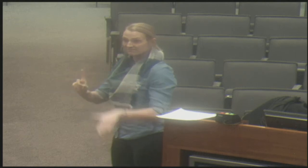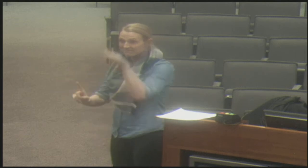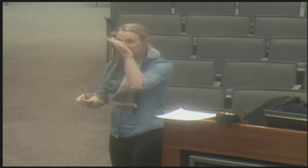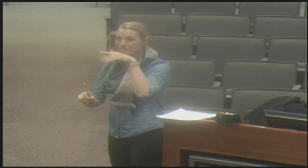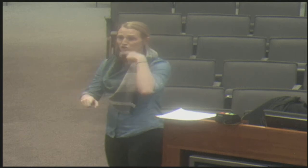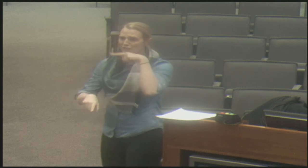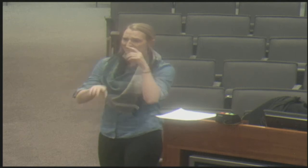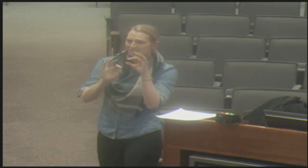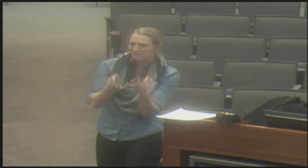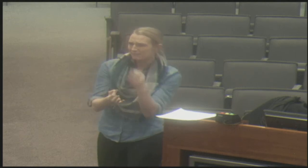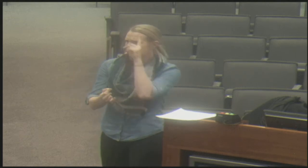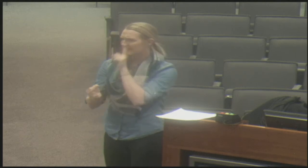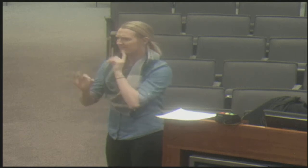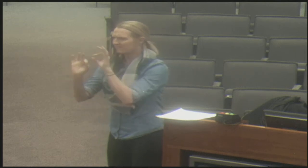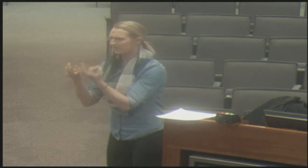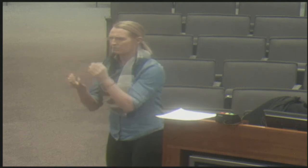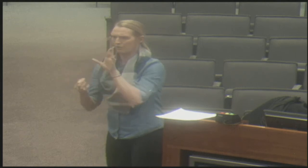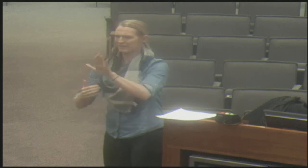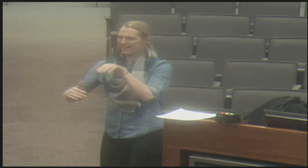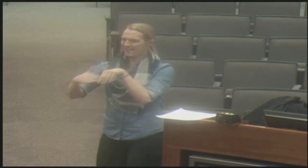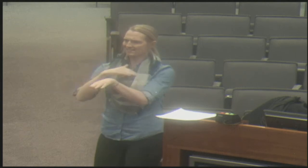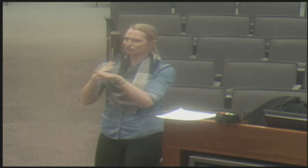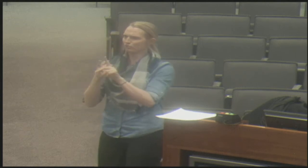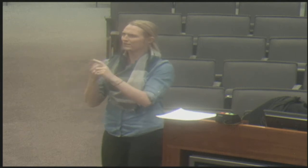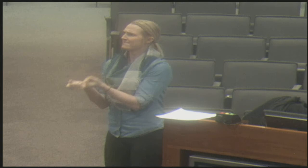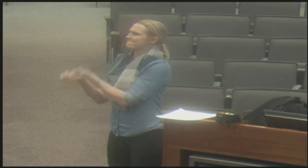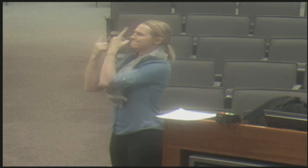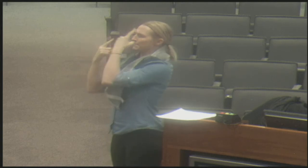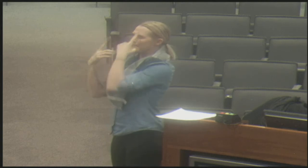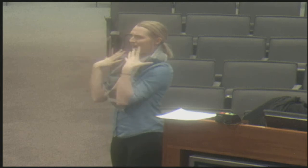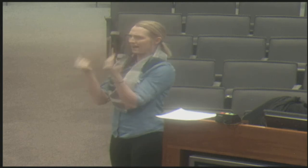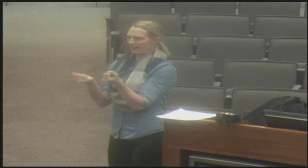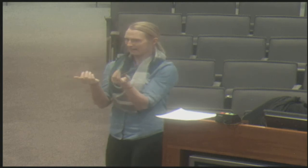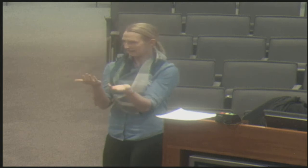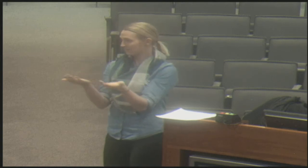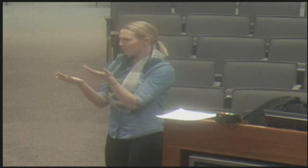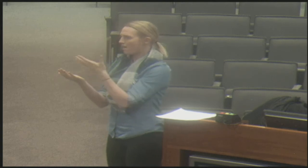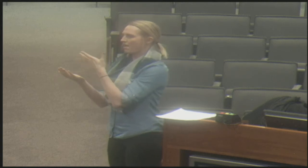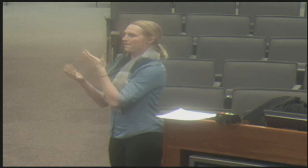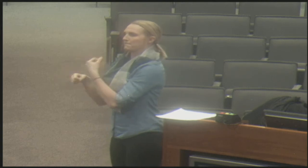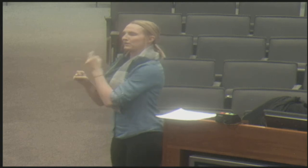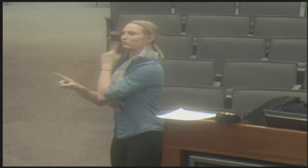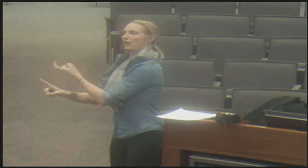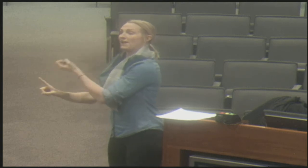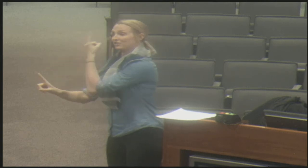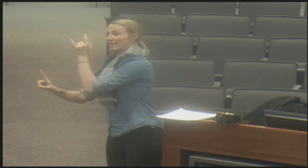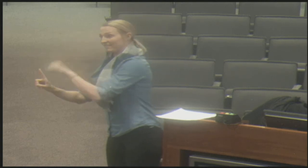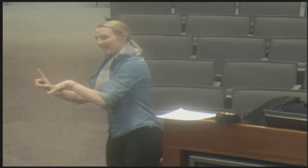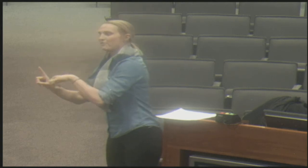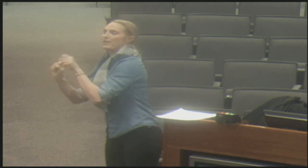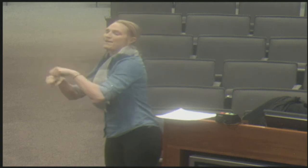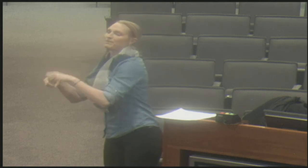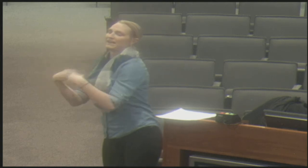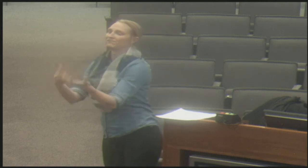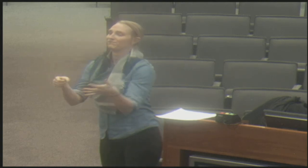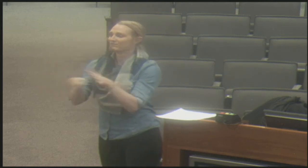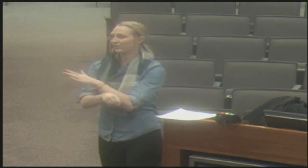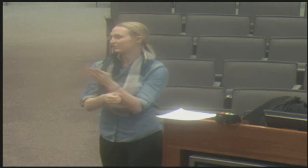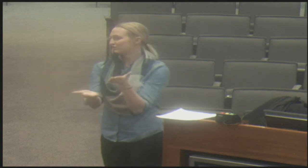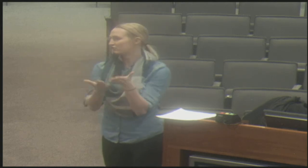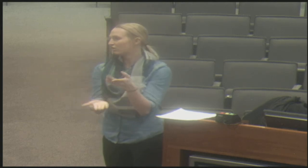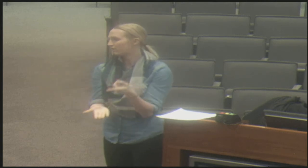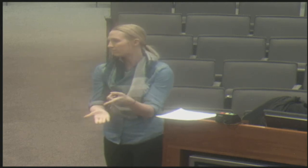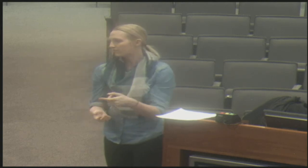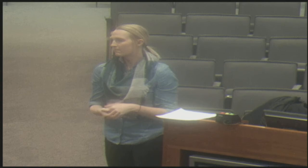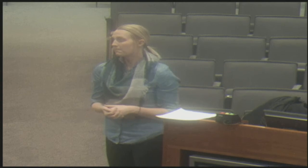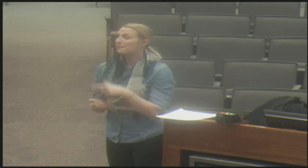educate the community to understand that there's some cultural differences, there's some biases, there's some understanding, some different layers that need to happen